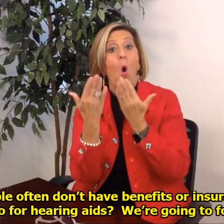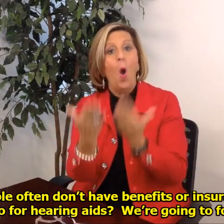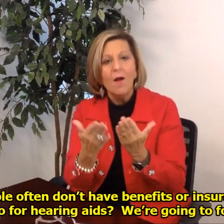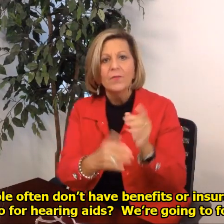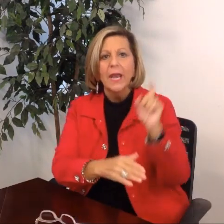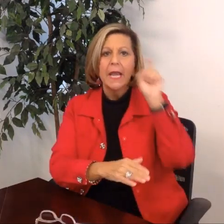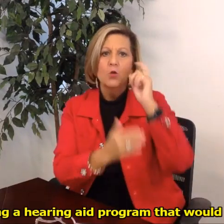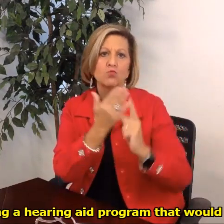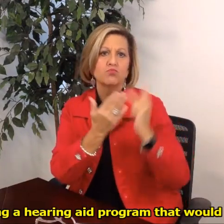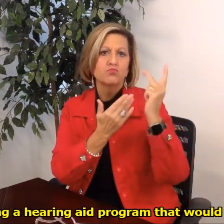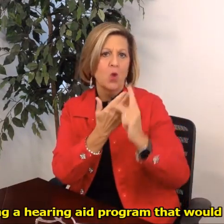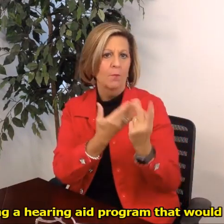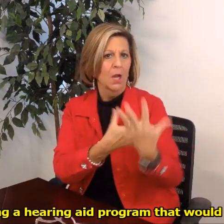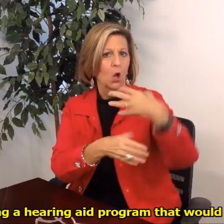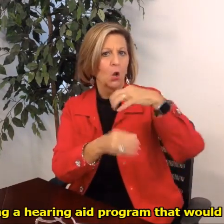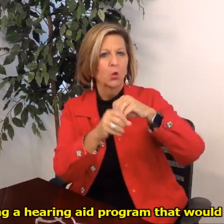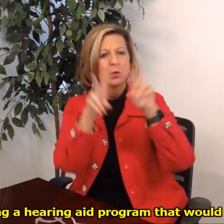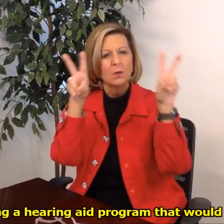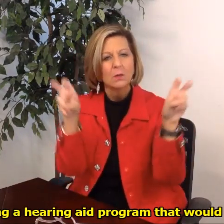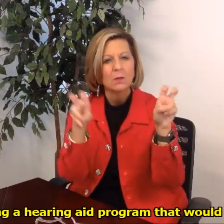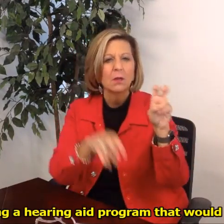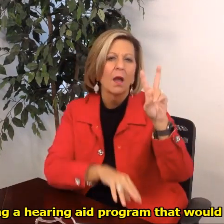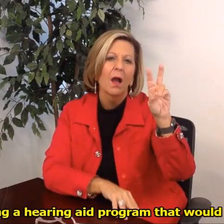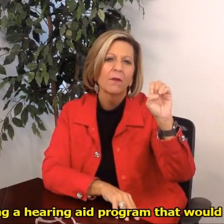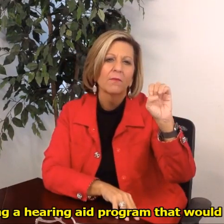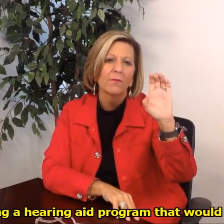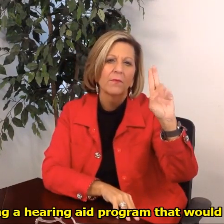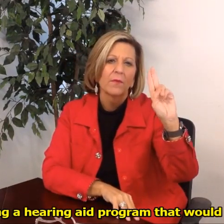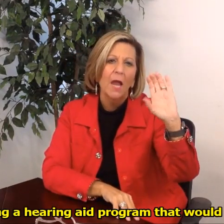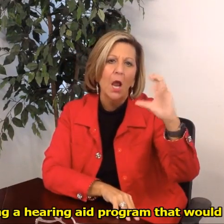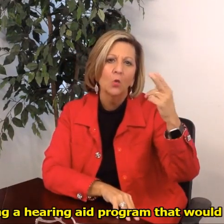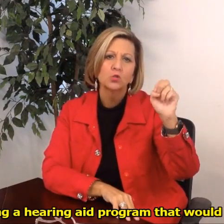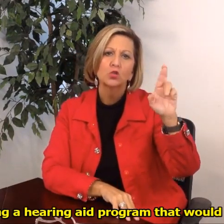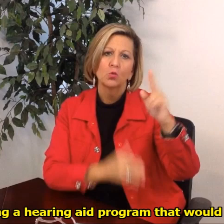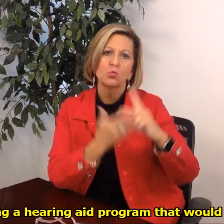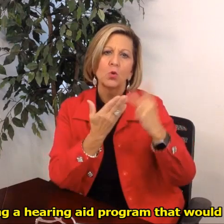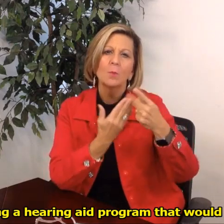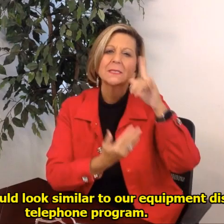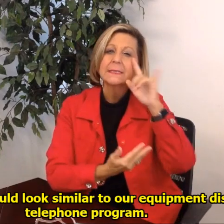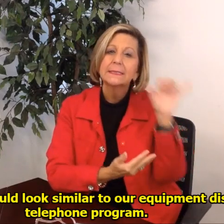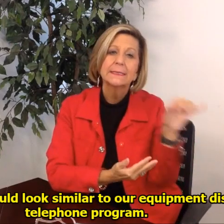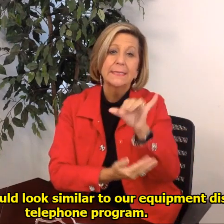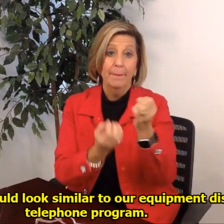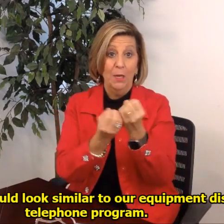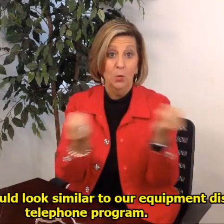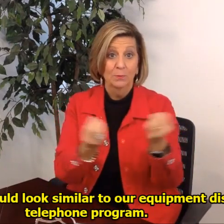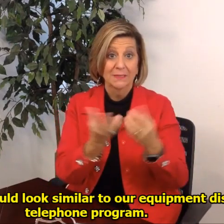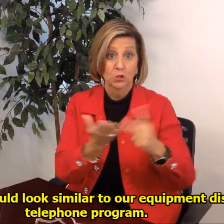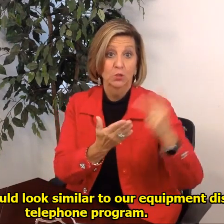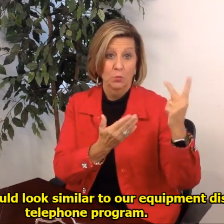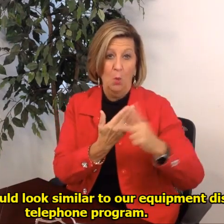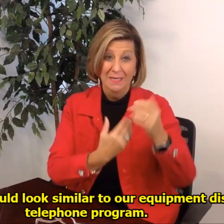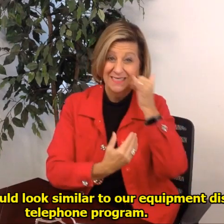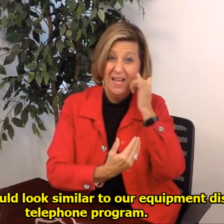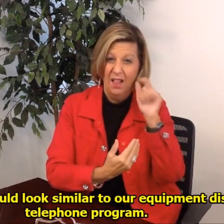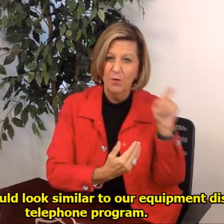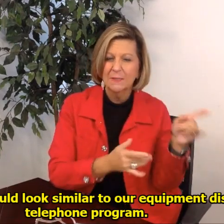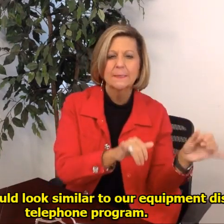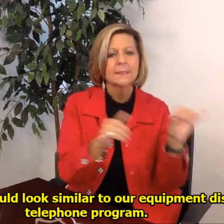to focus on possibly offering a hearing aid program that would include vouchers that would look similar to our equipment distribution